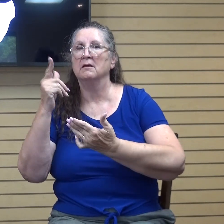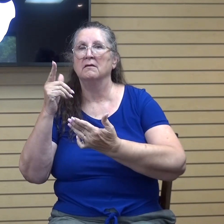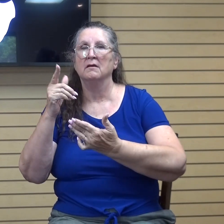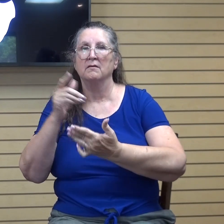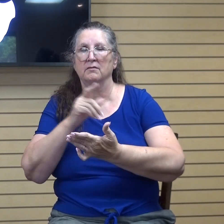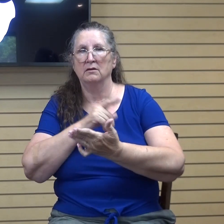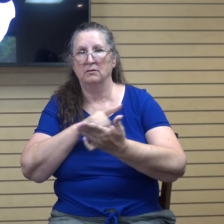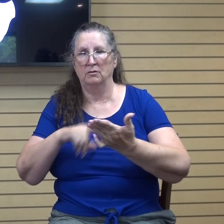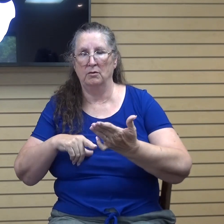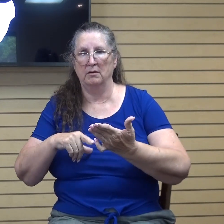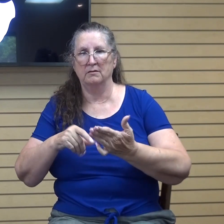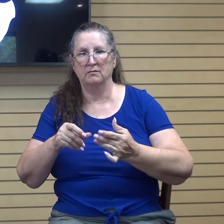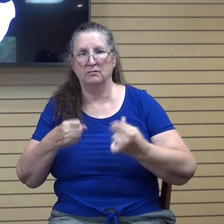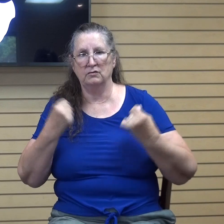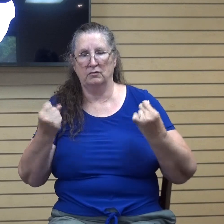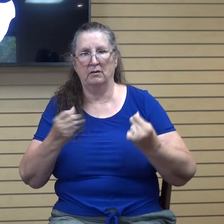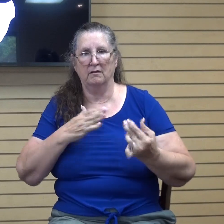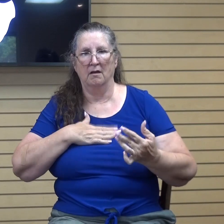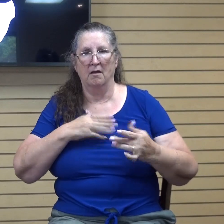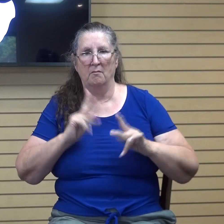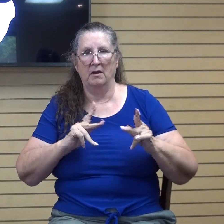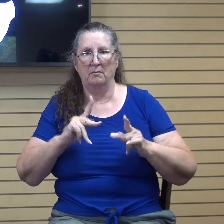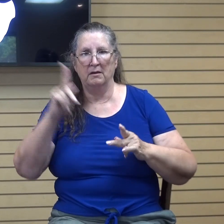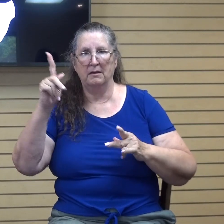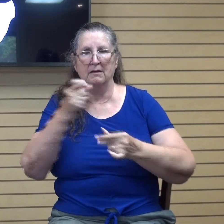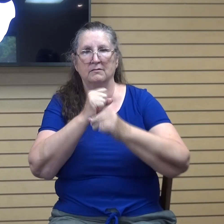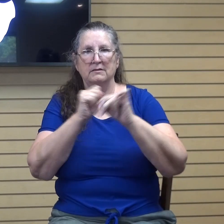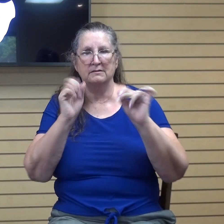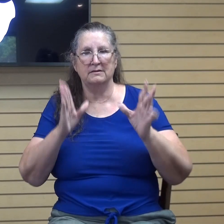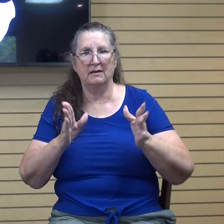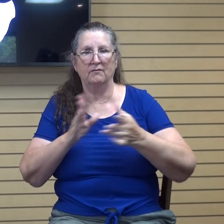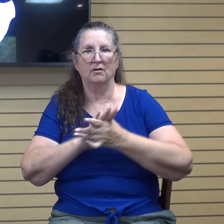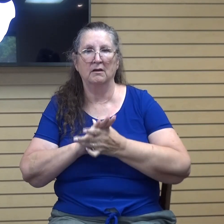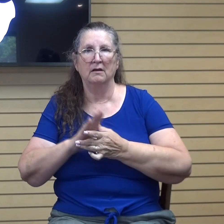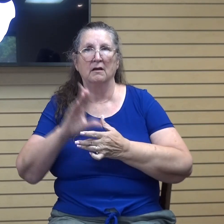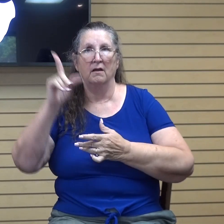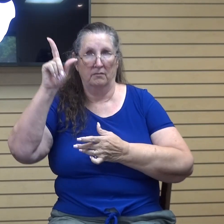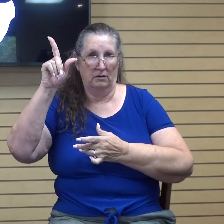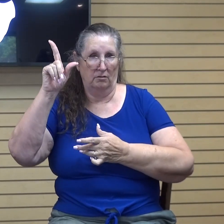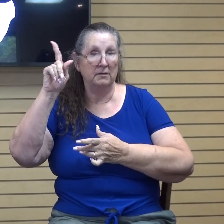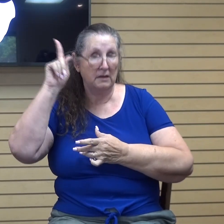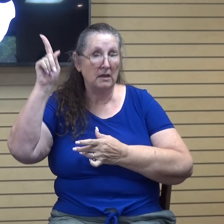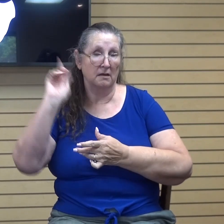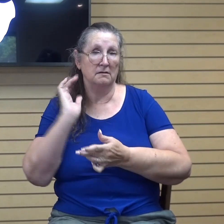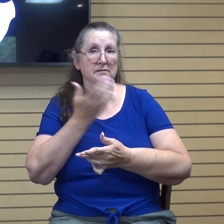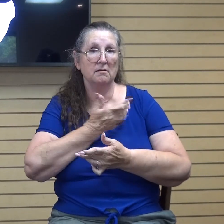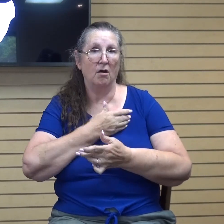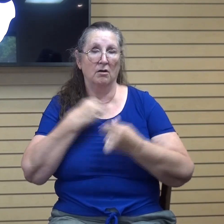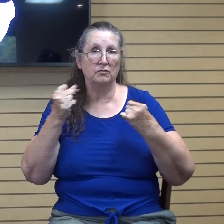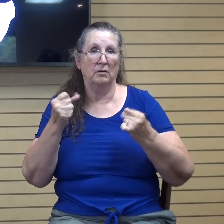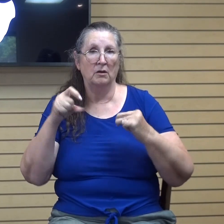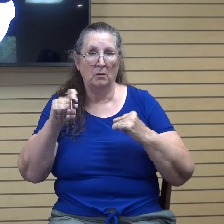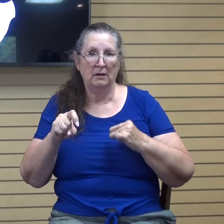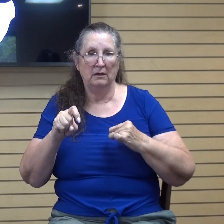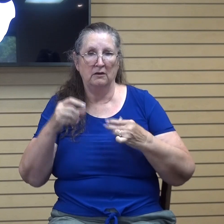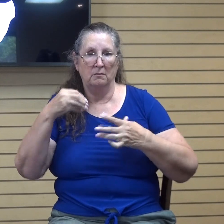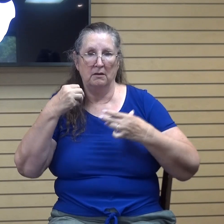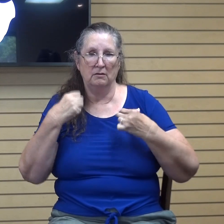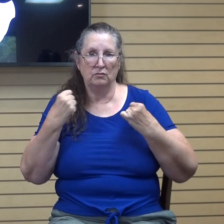He is the saving refuge of His anointed. So the Lord is our strength. We are to be strong in Him, but why